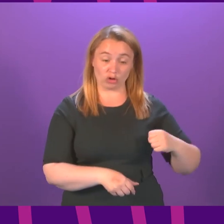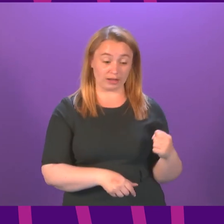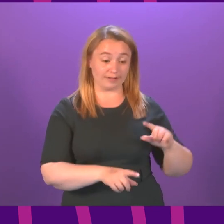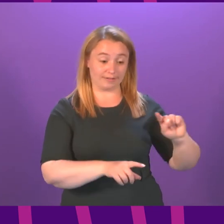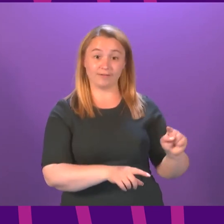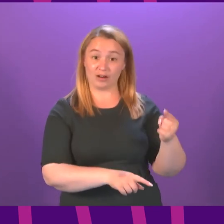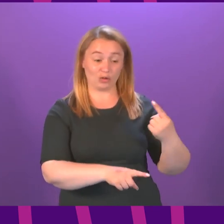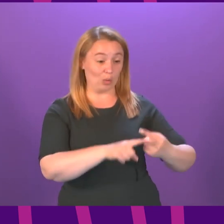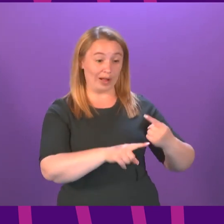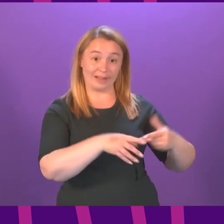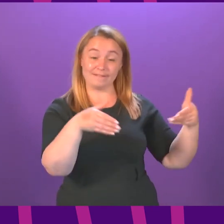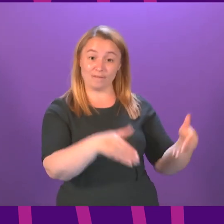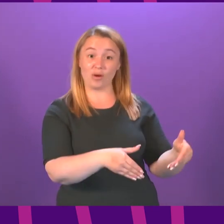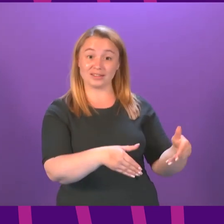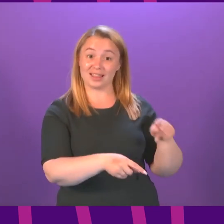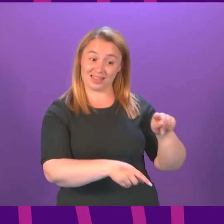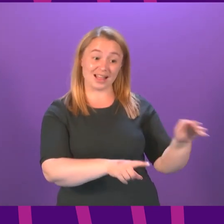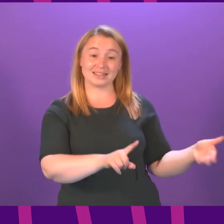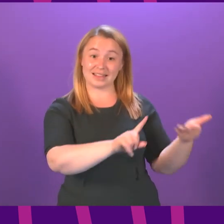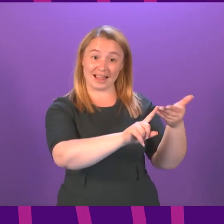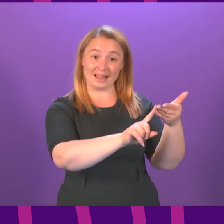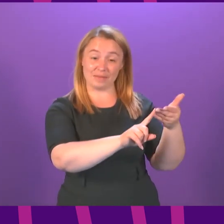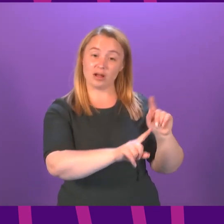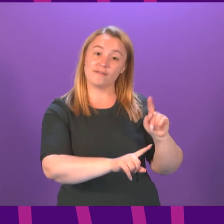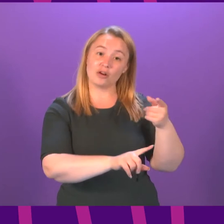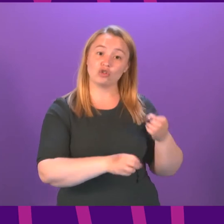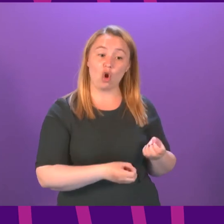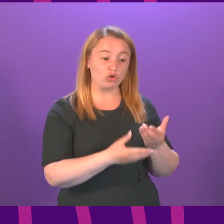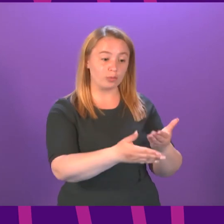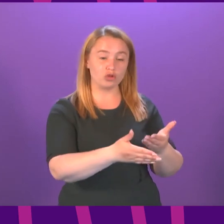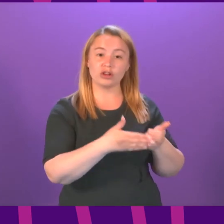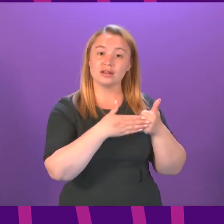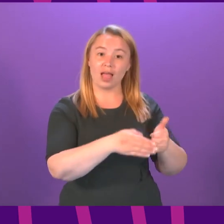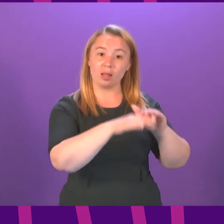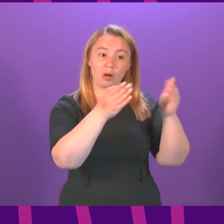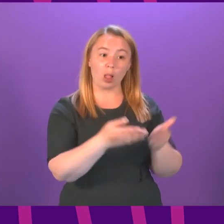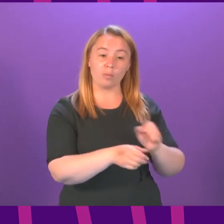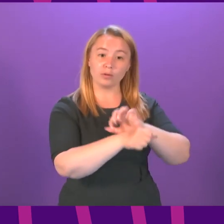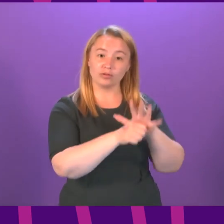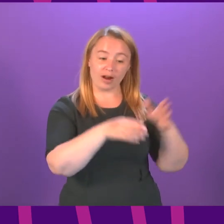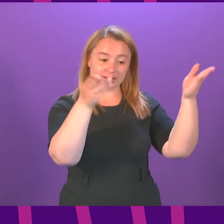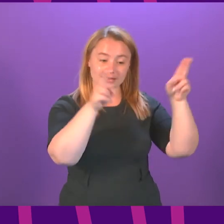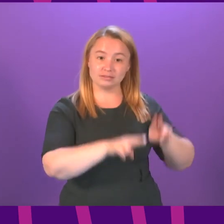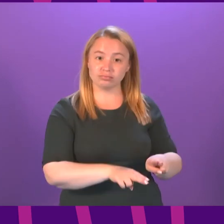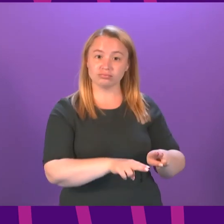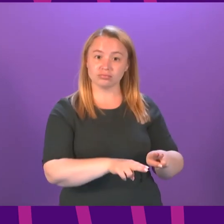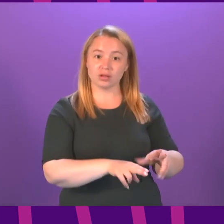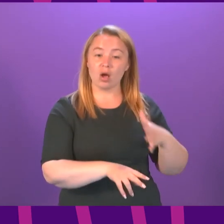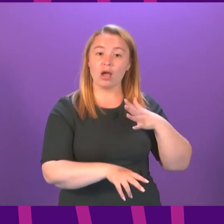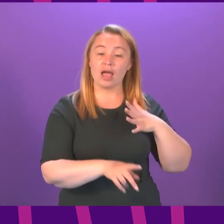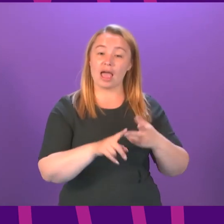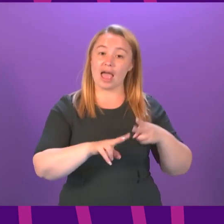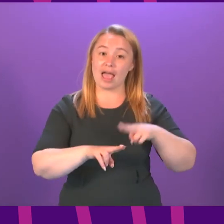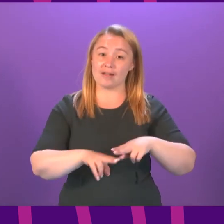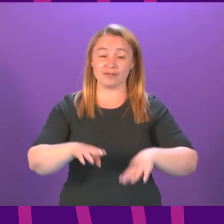as quickly as possible because that is our first contribution to ending this global pandemic we will not end the pandemic until the whole